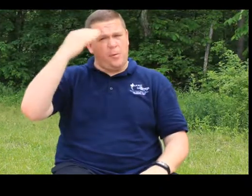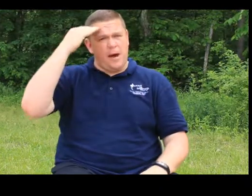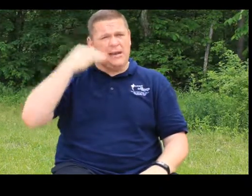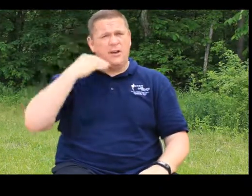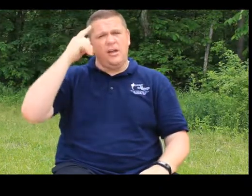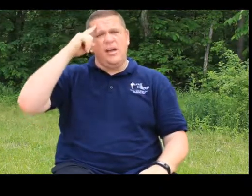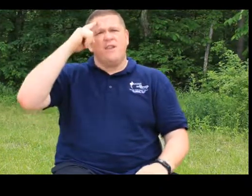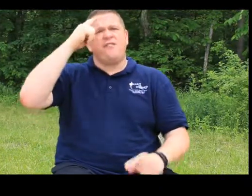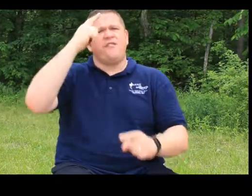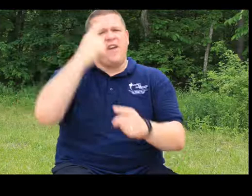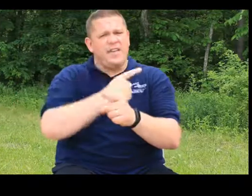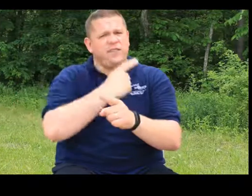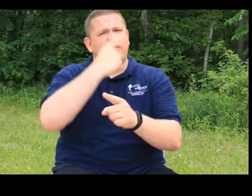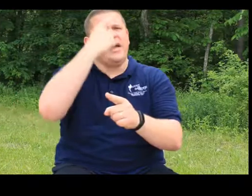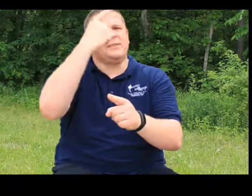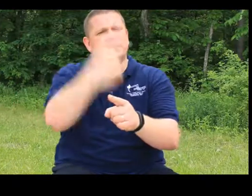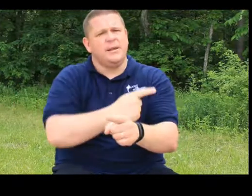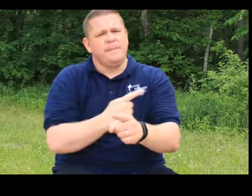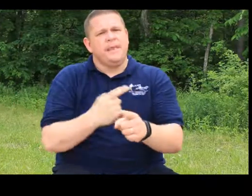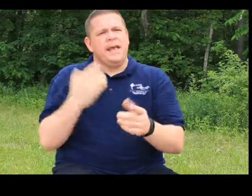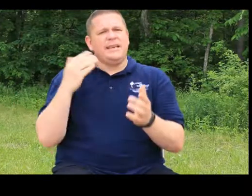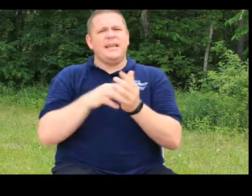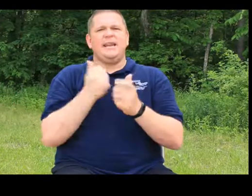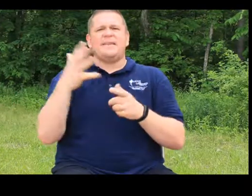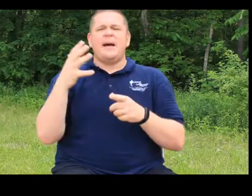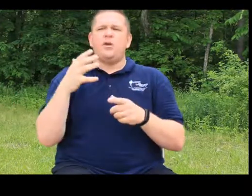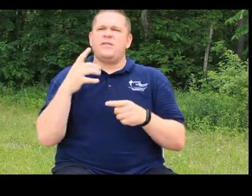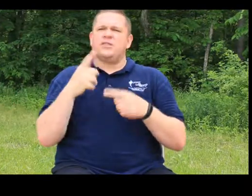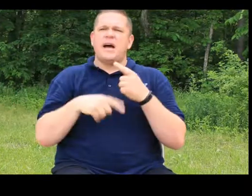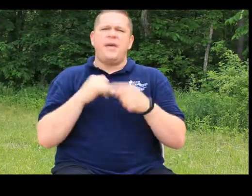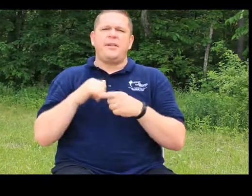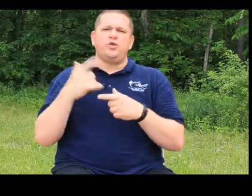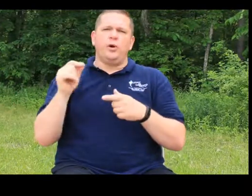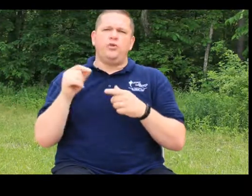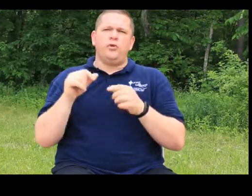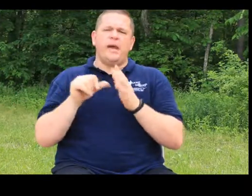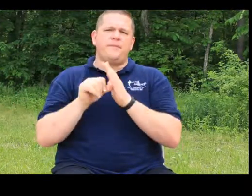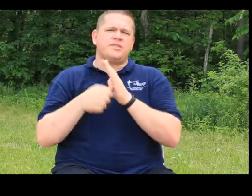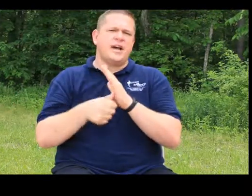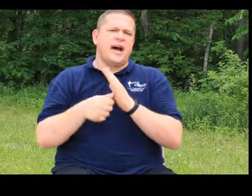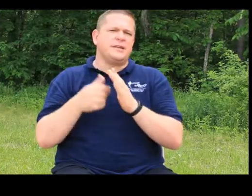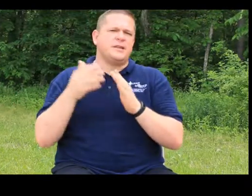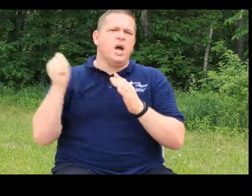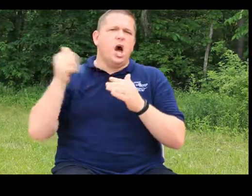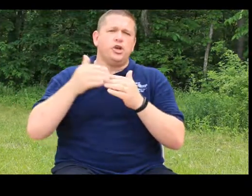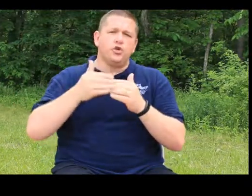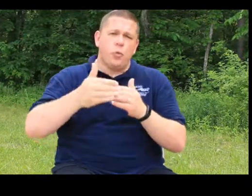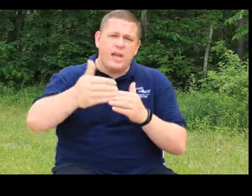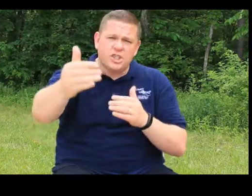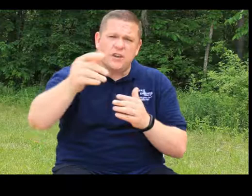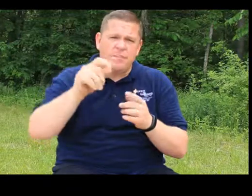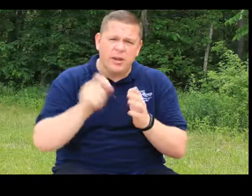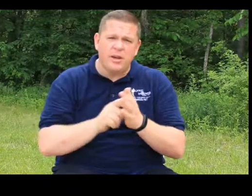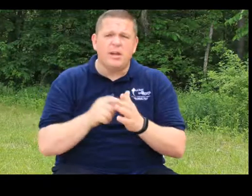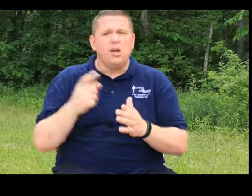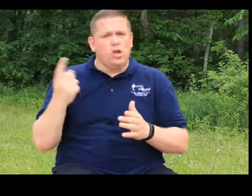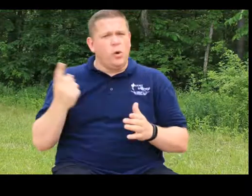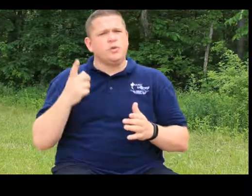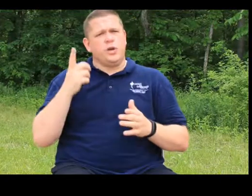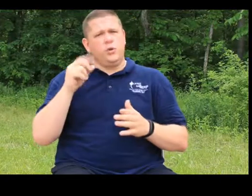your mind here. Faithfulness. And again, anytime you have a sign that's going to emphasize a duration of period, you always want to do